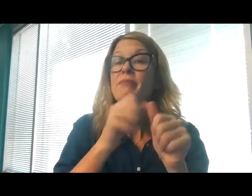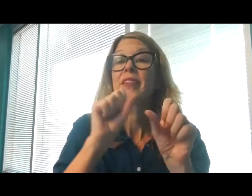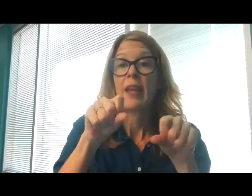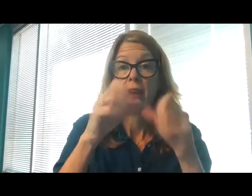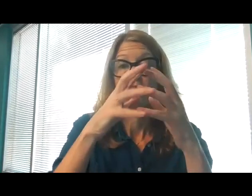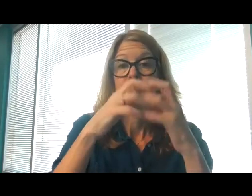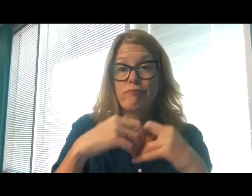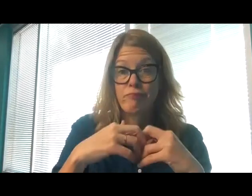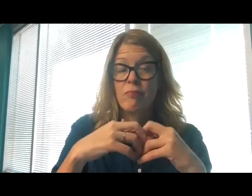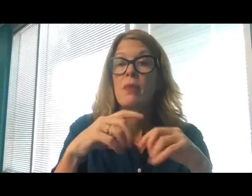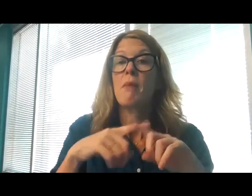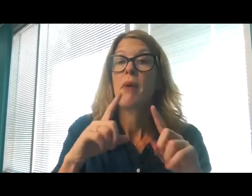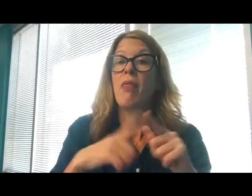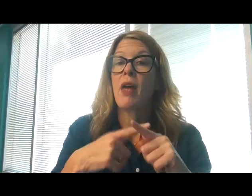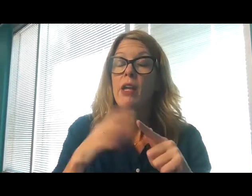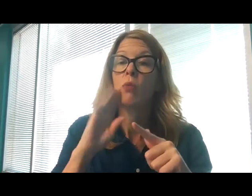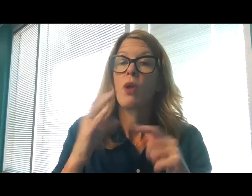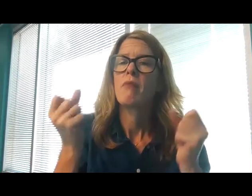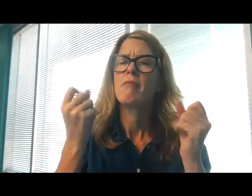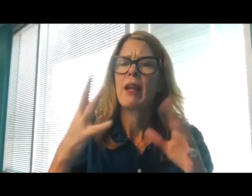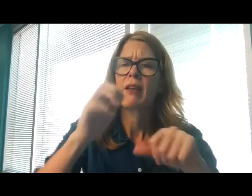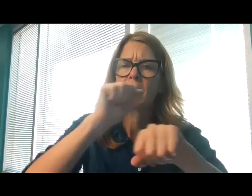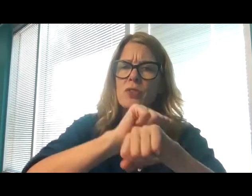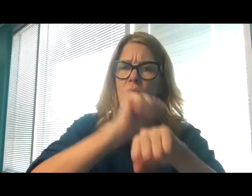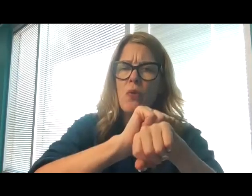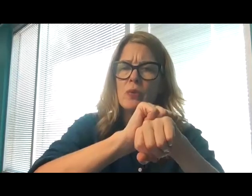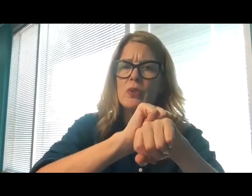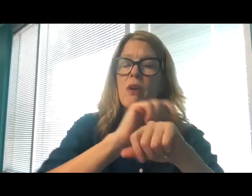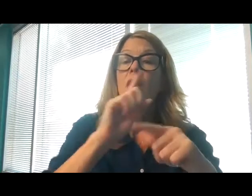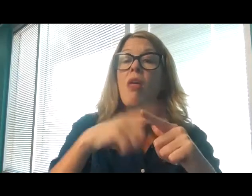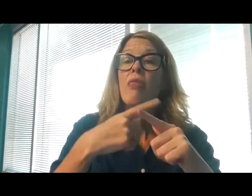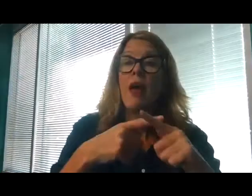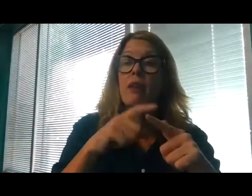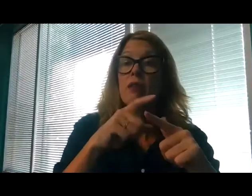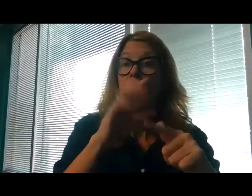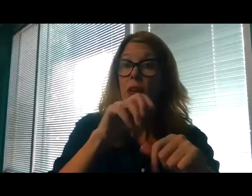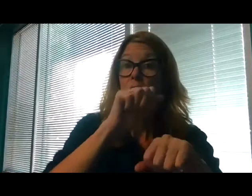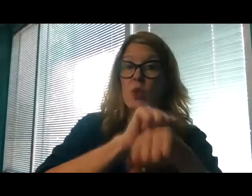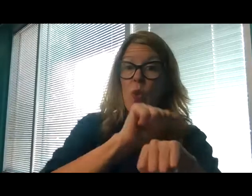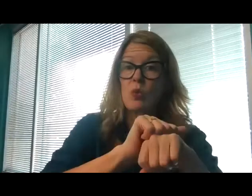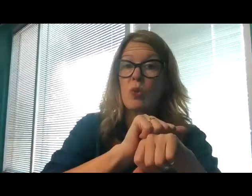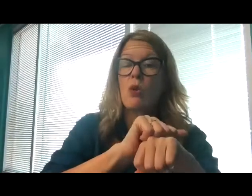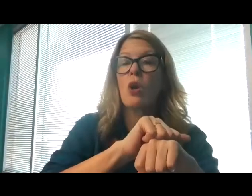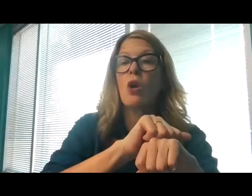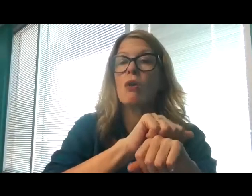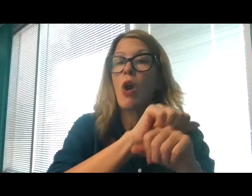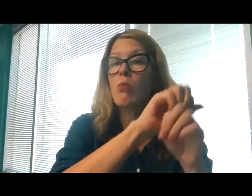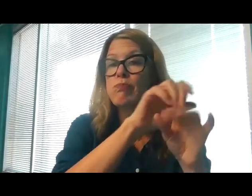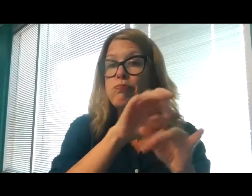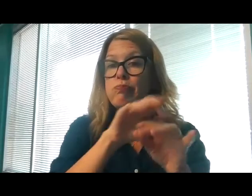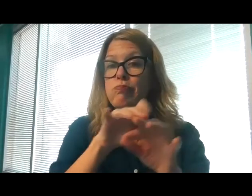is removed from its place. The waters wear away the stones. The torrents wash away the soil of the earth.